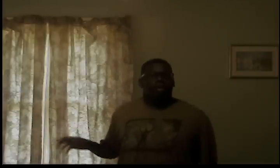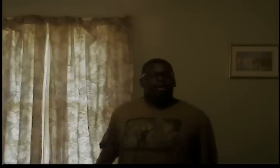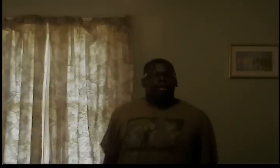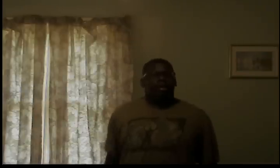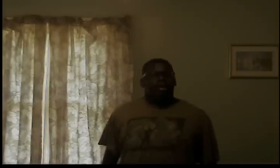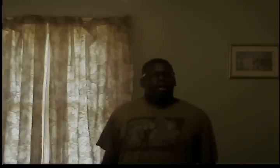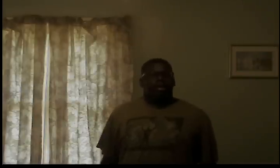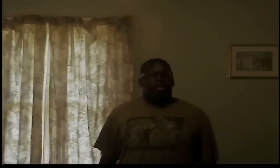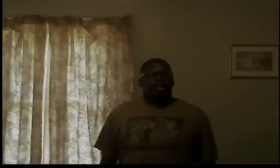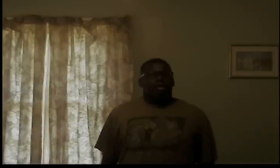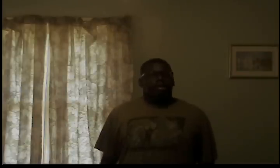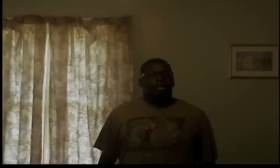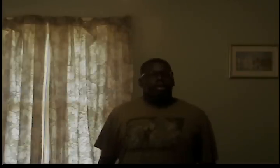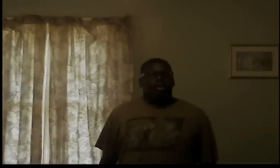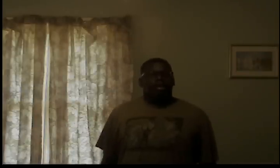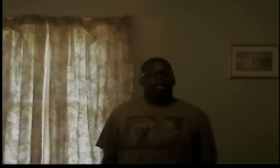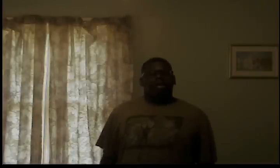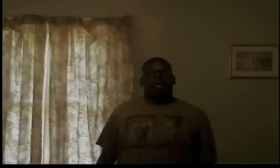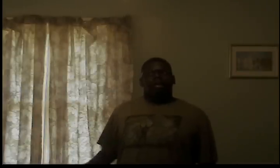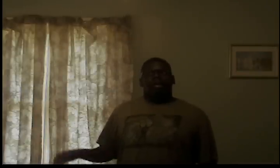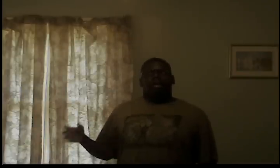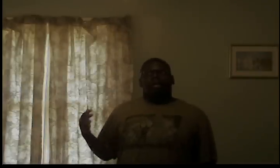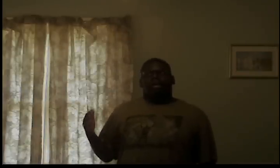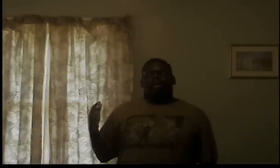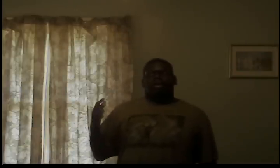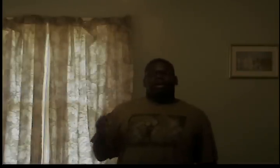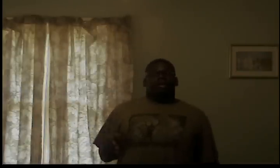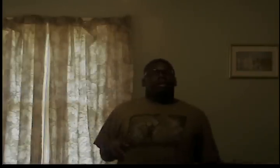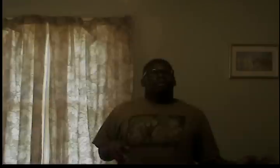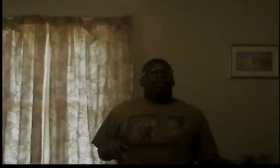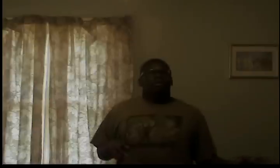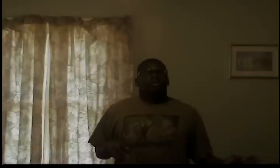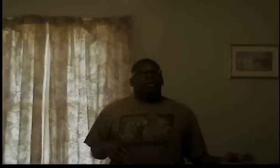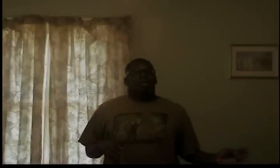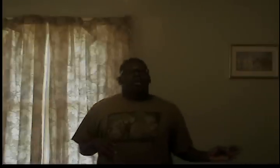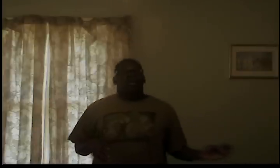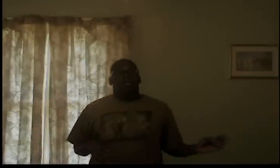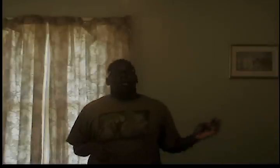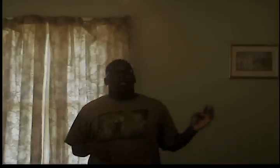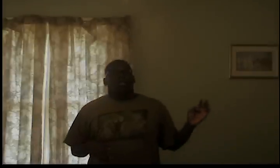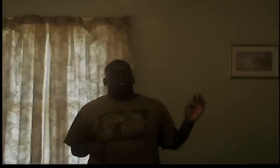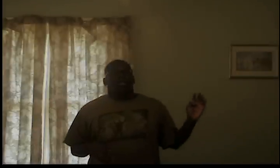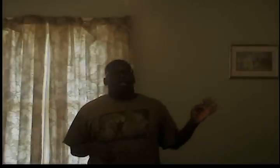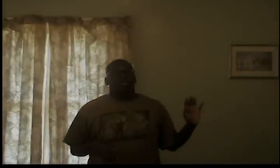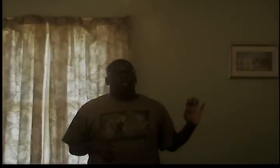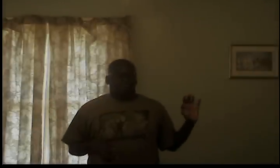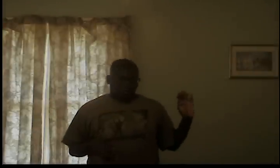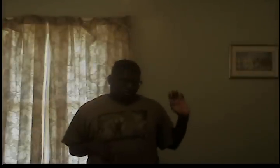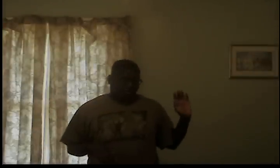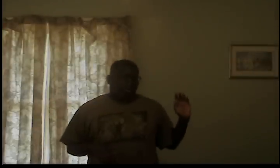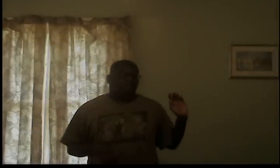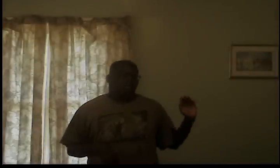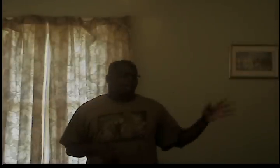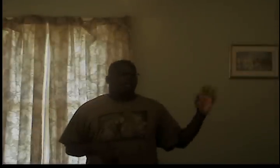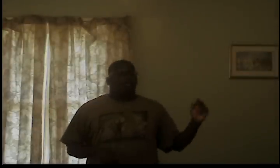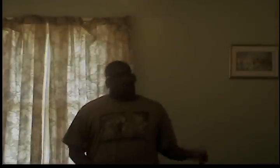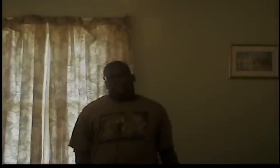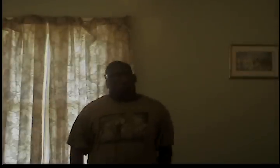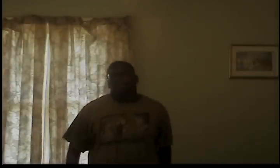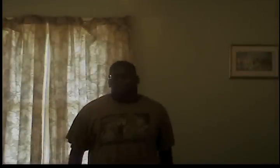is is equal to if you if I just shot you in the face point